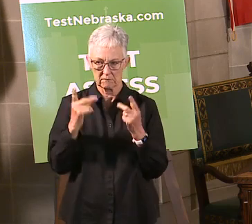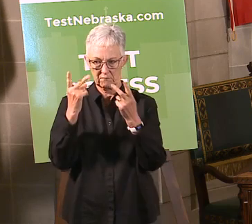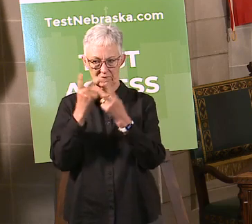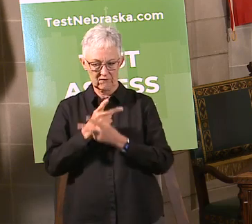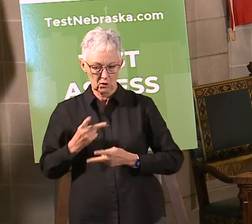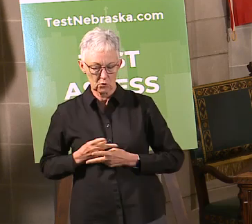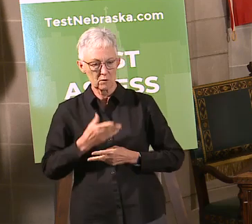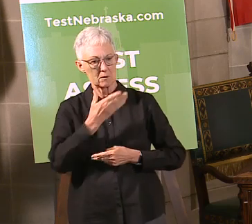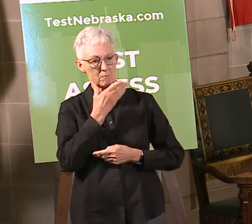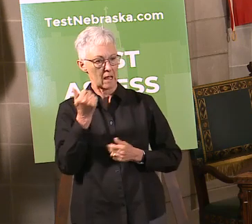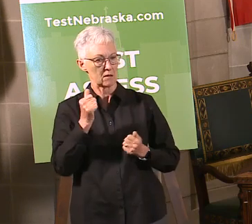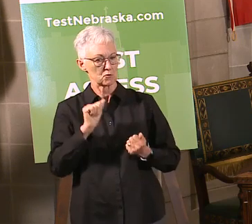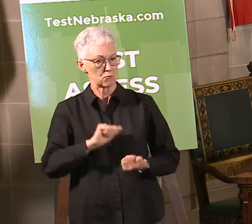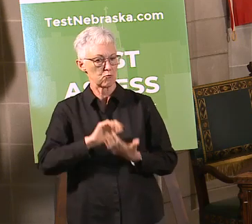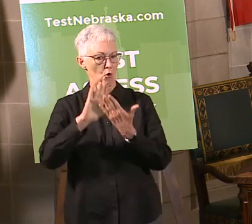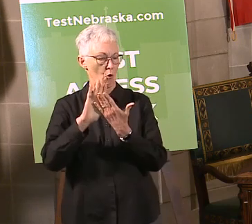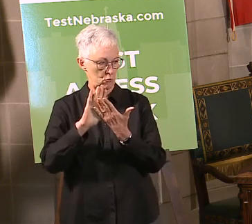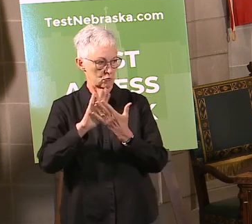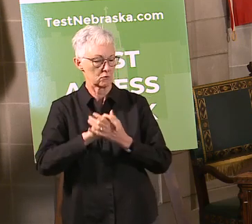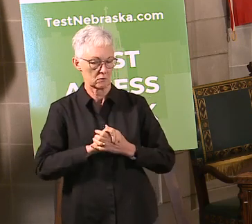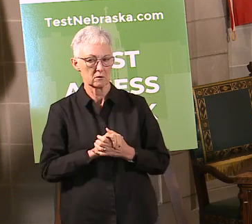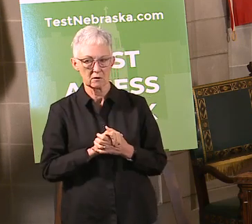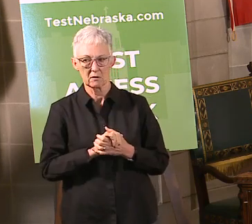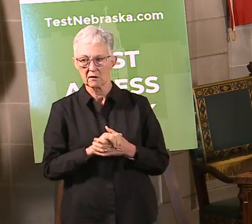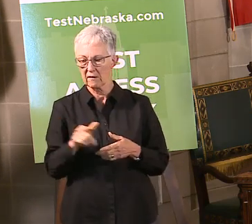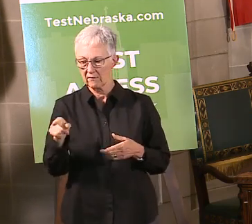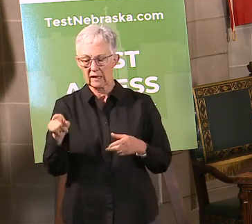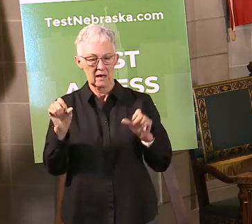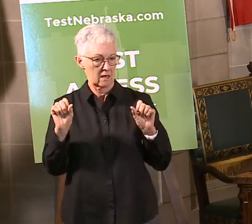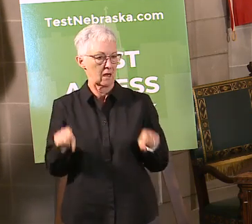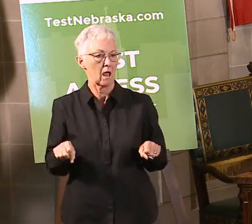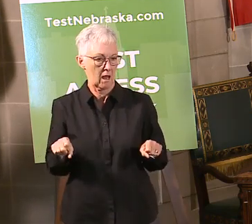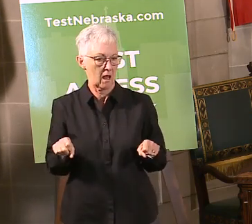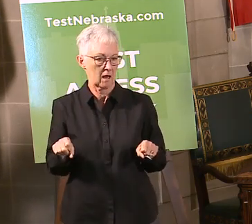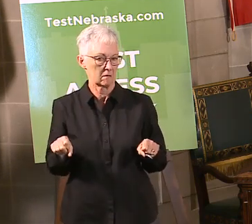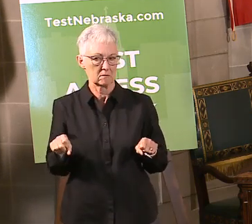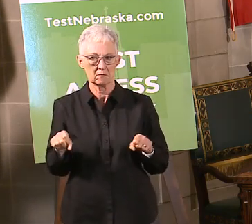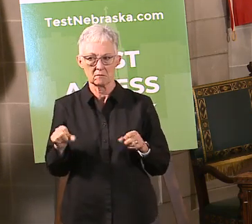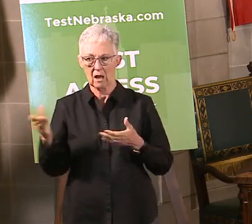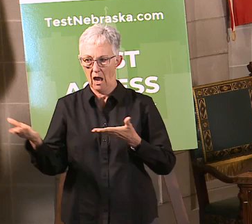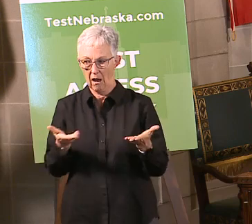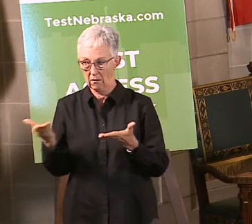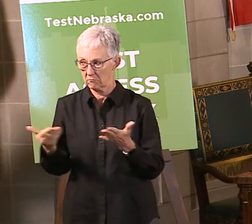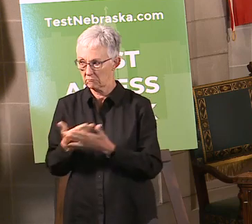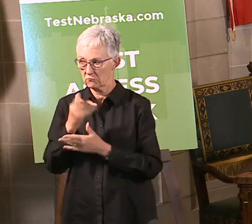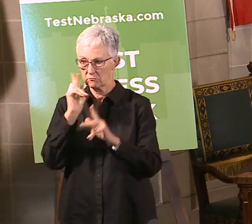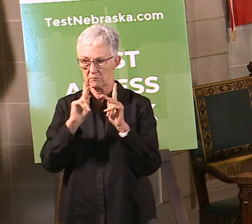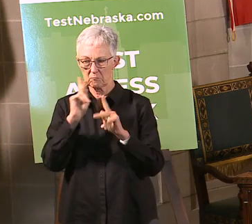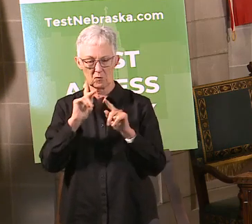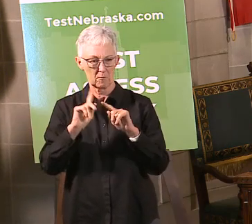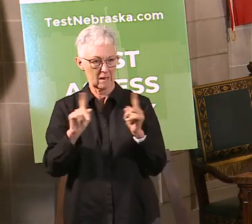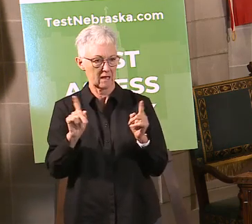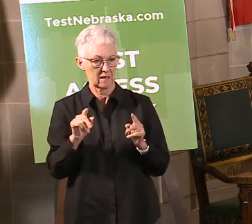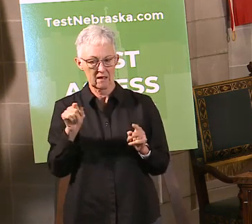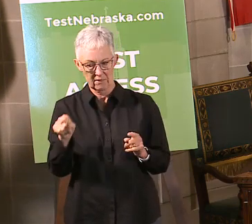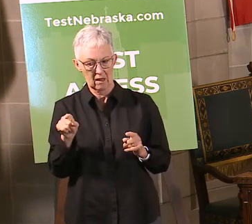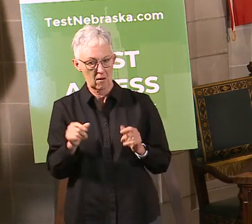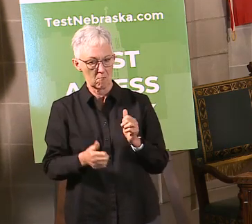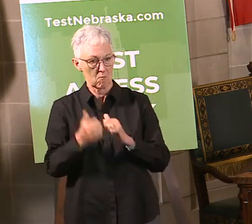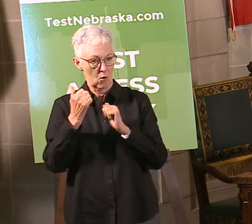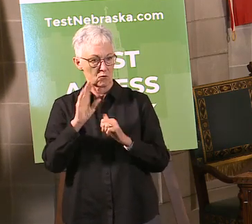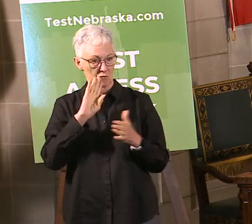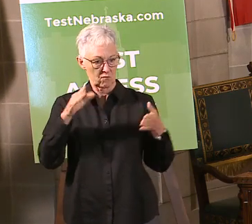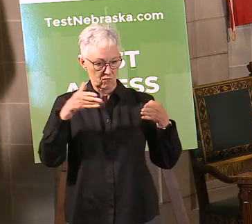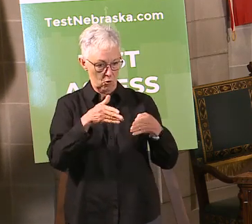are out there for them to staff up. However, would say that things like contact tracing are going to be a higher priority to be able to get done because that directly impacts